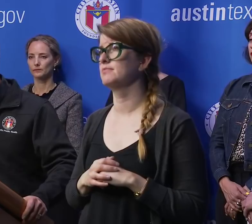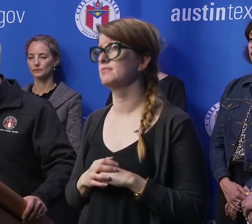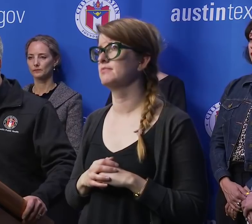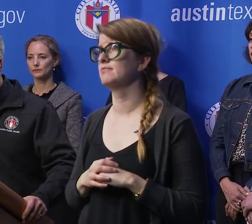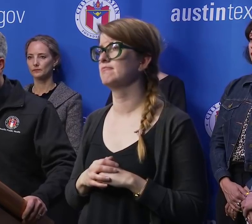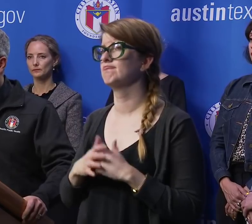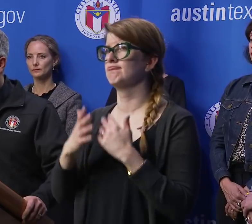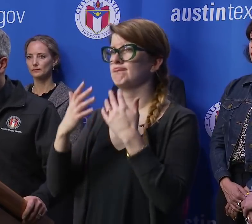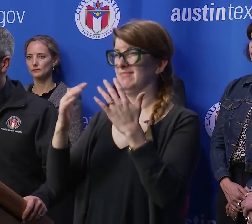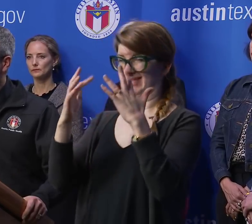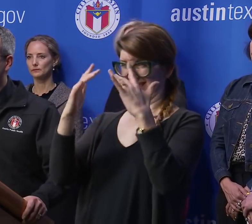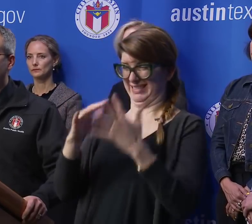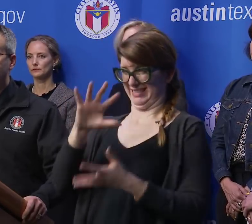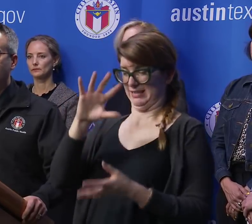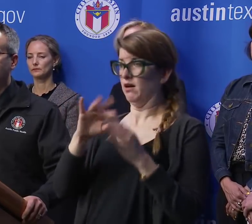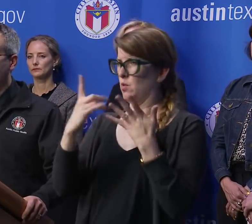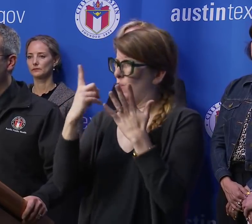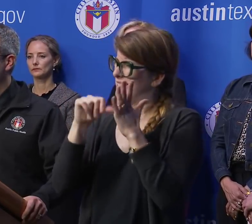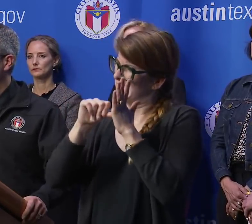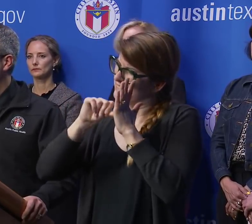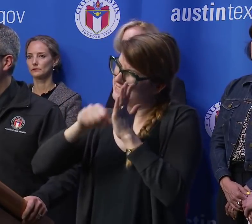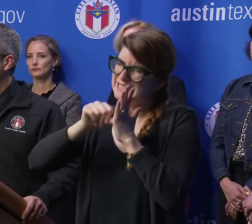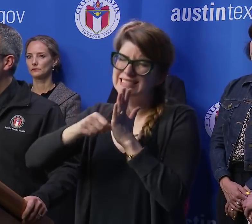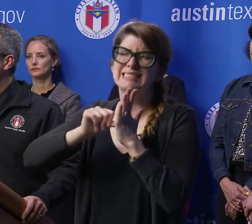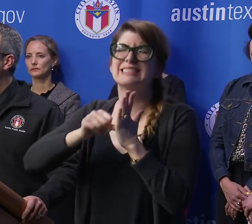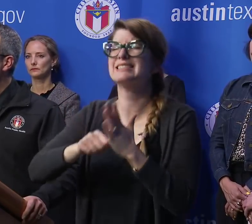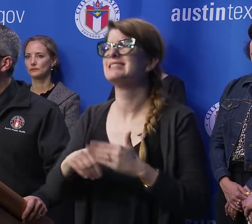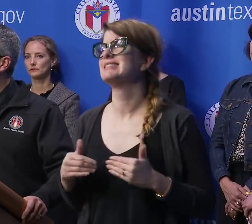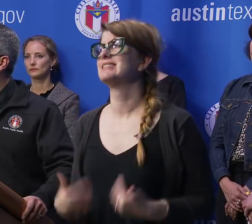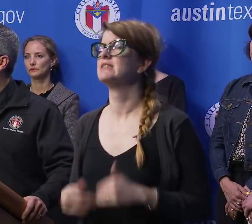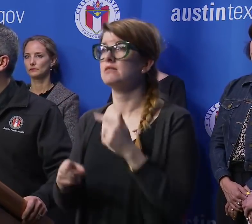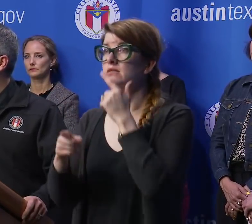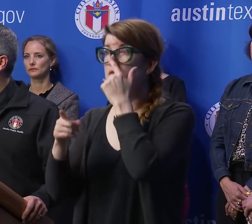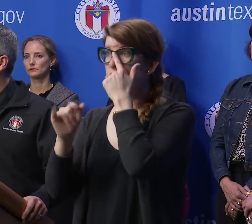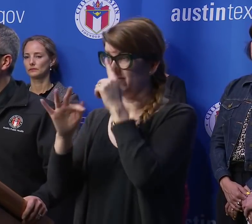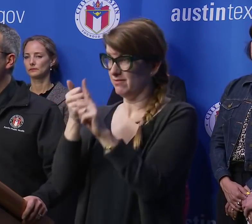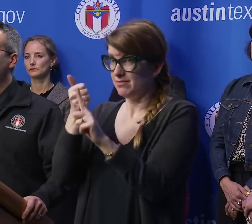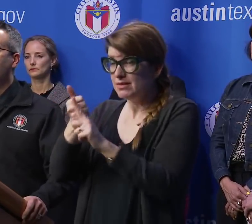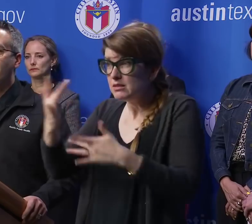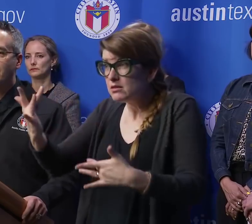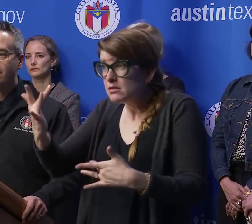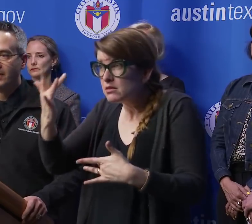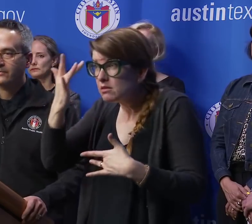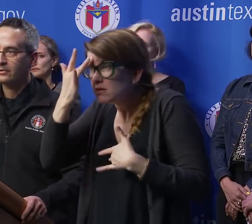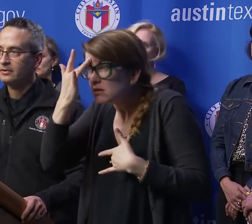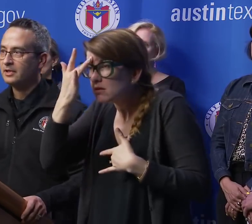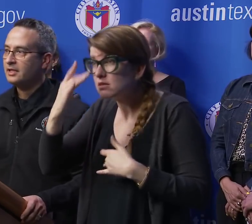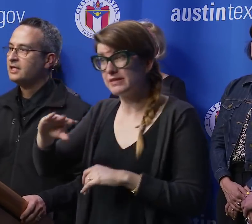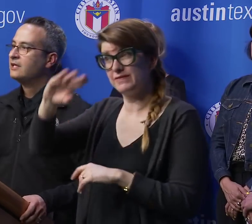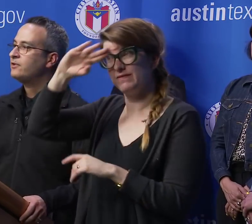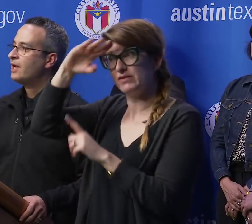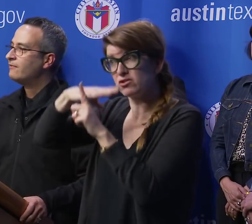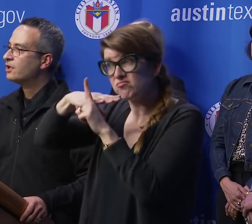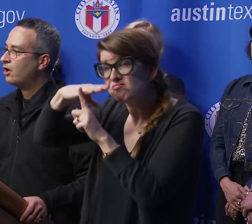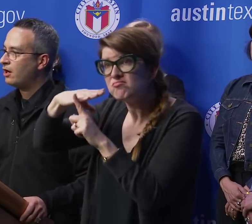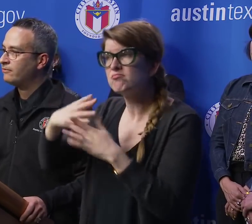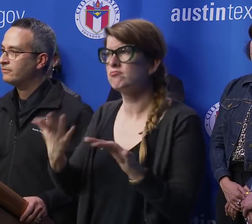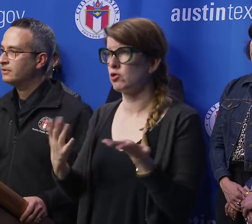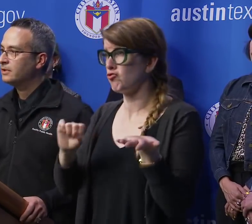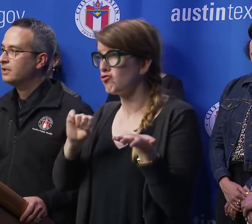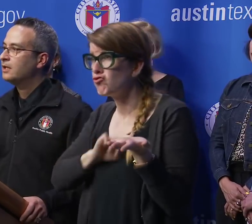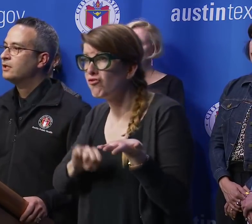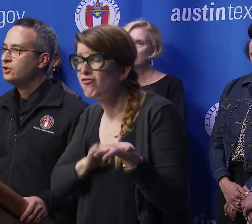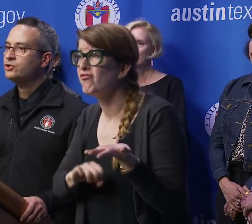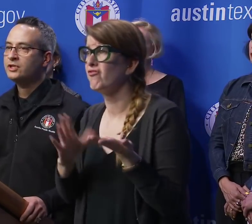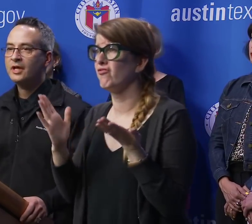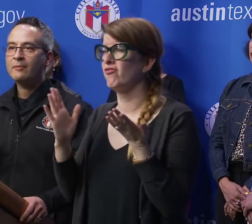I can't emphasize this one strongly enough. If you are sick, if you have a fever, if you have a cough,